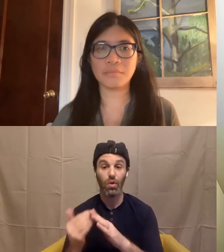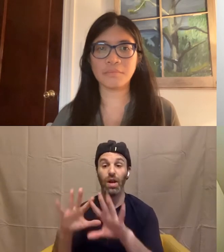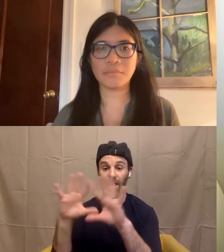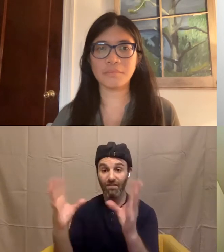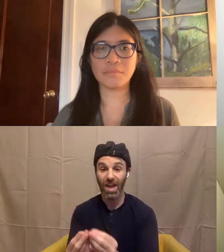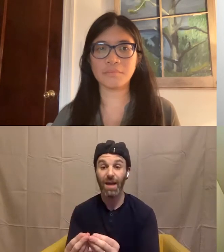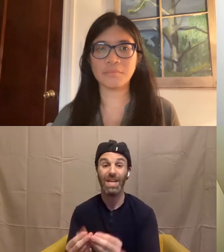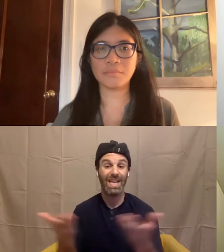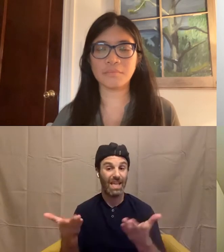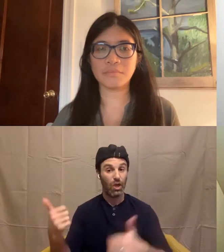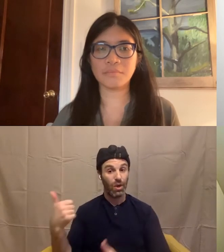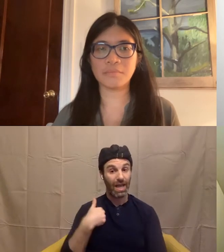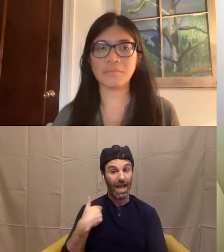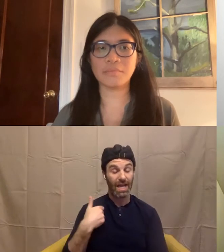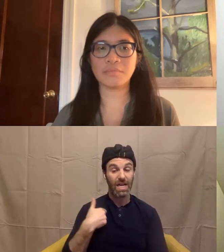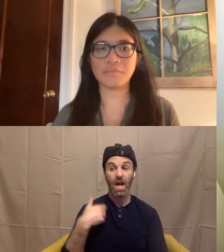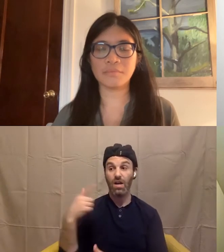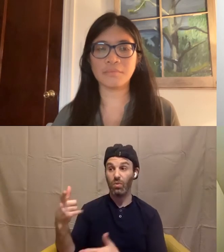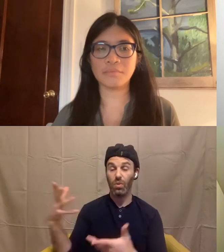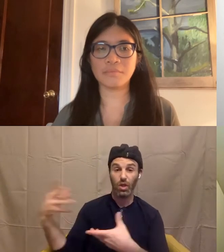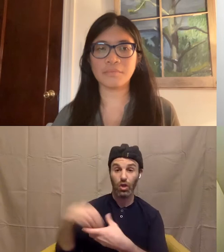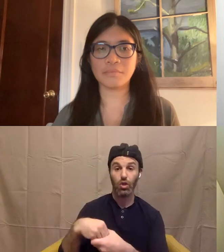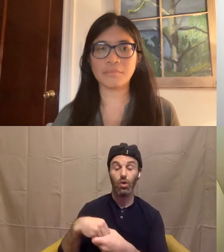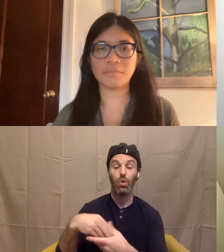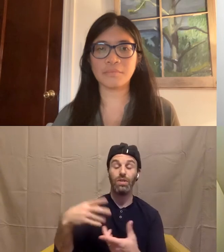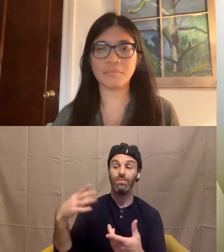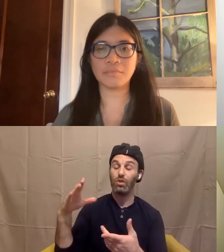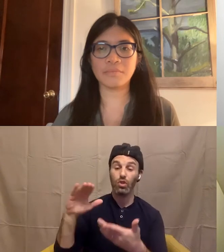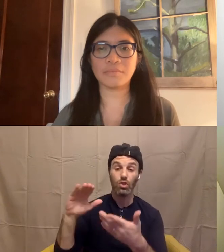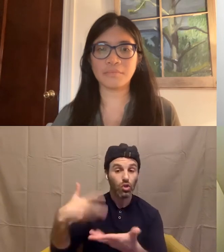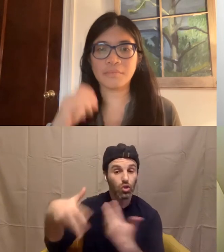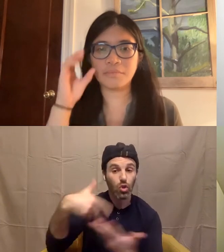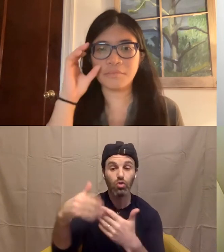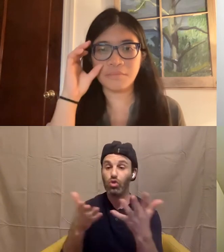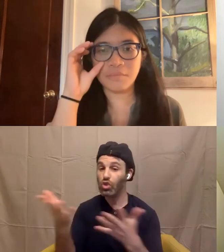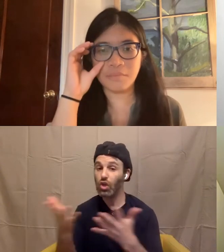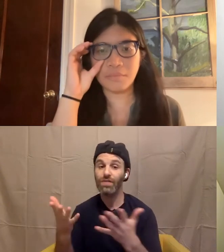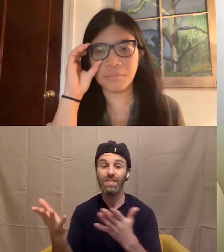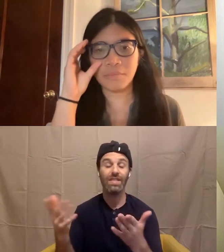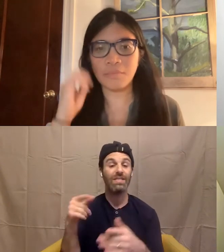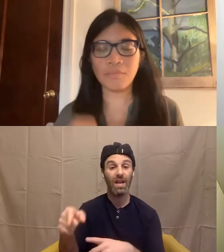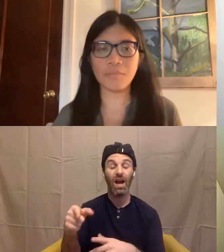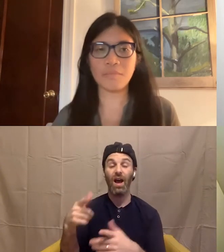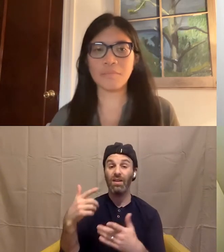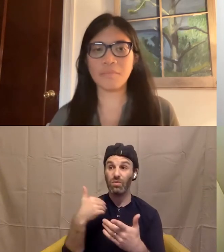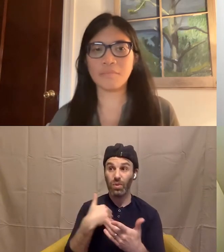particularly for indigenous families who have this history of being torn apart by the government. Um, so,